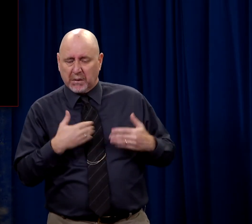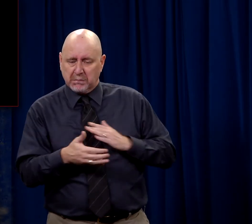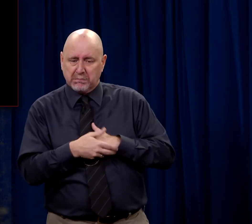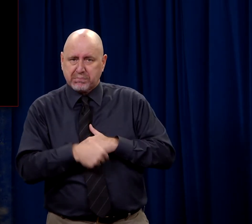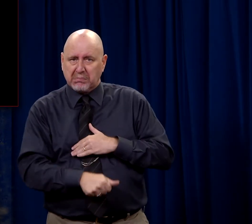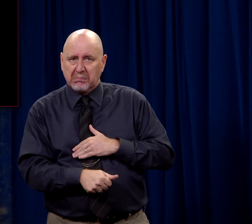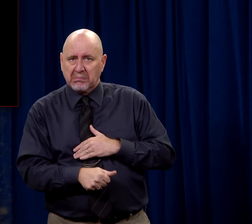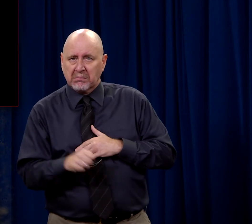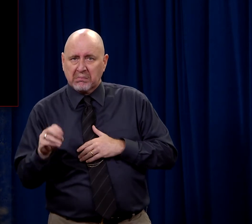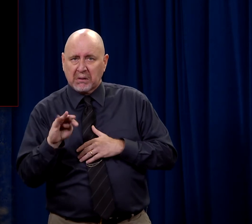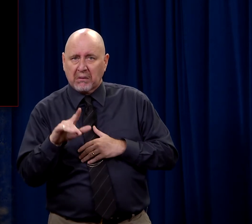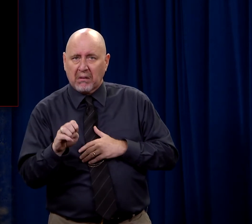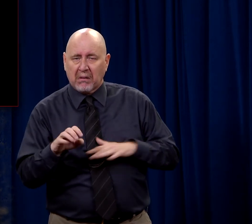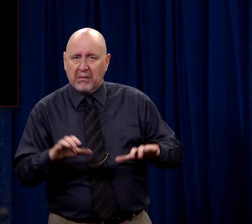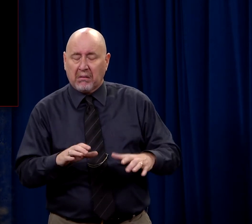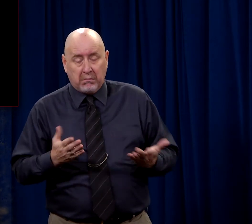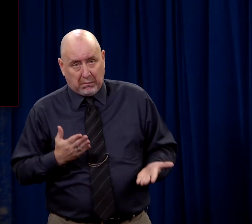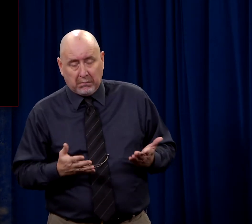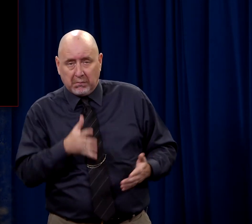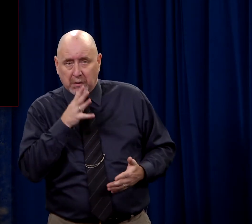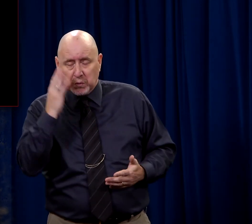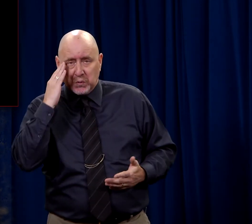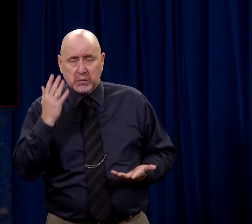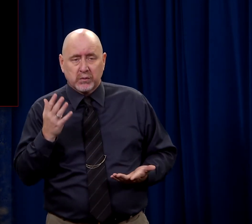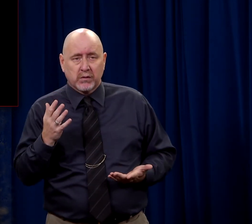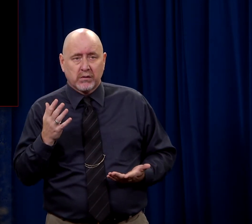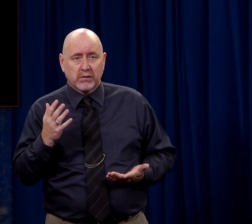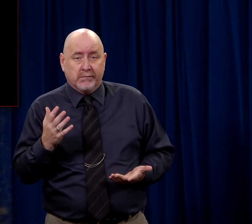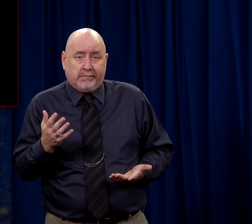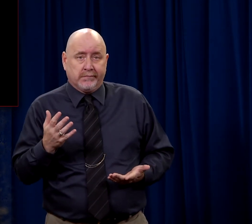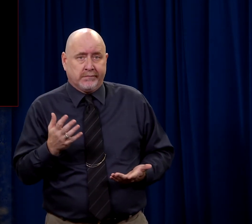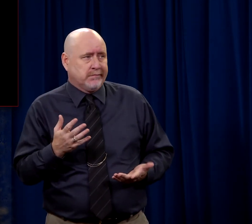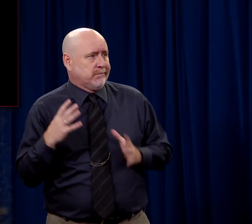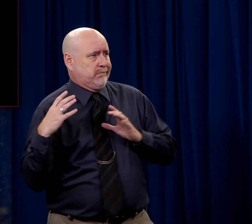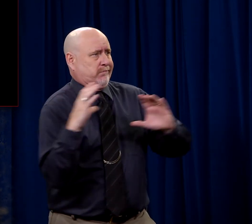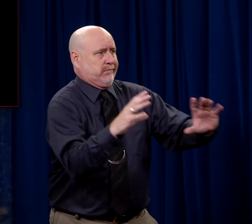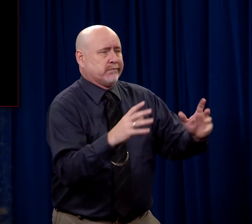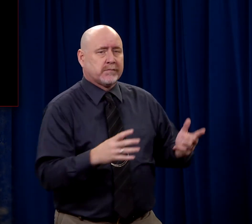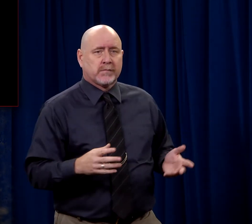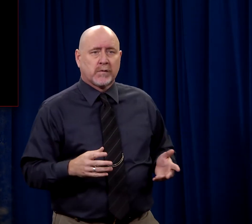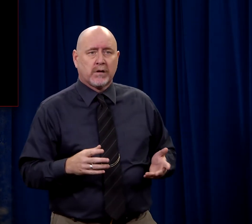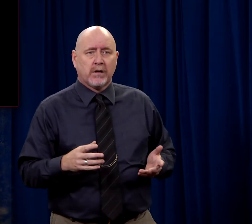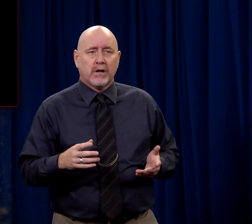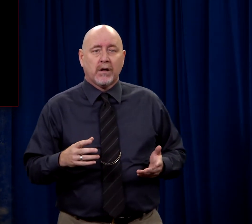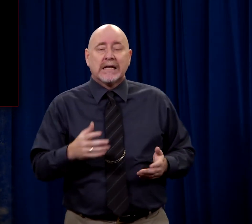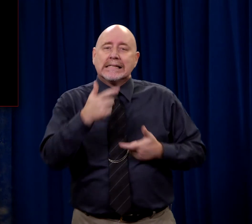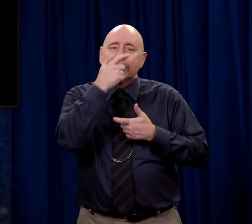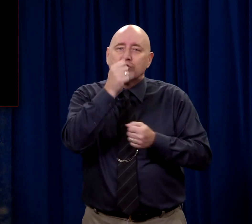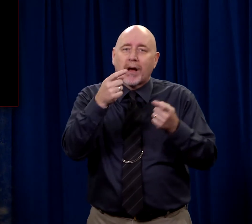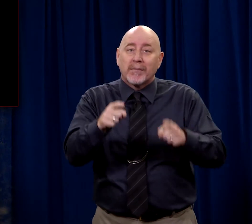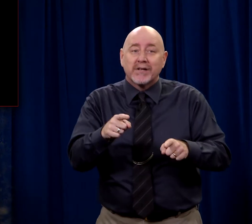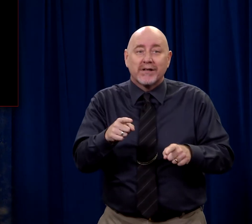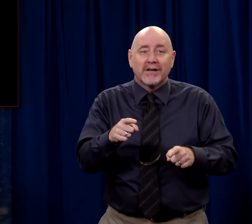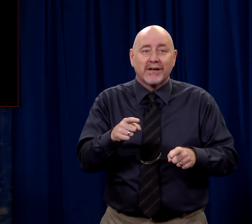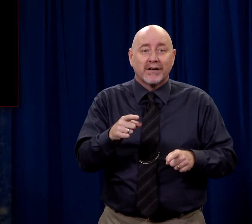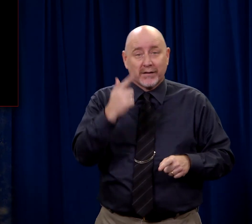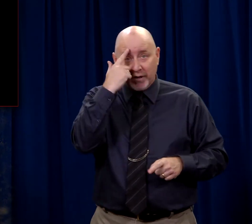the ability to perform miracles. And I don't know. She puts it on Him. Now, an interesting thing happens